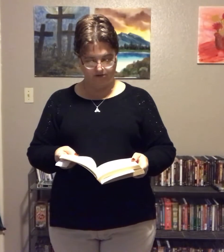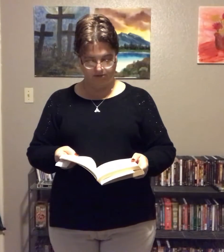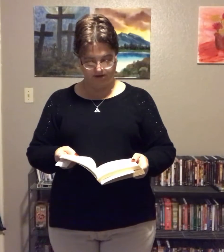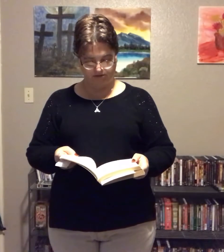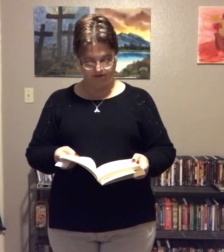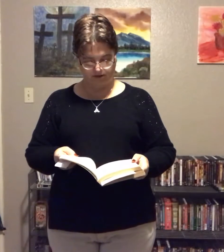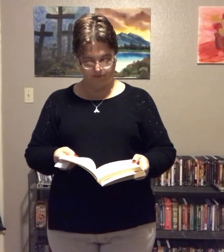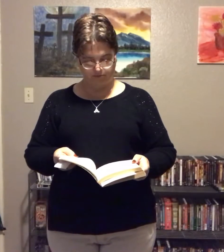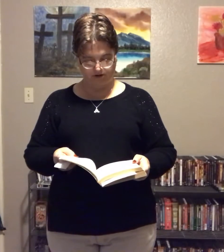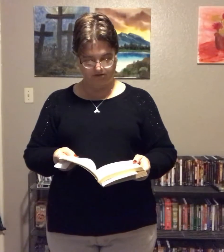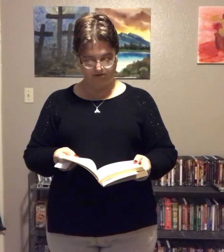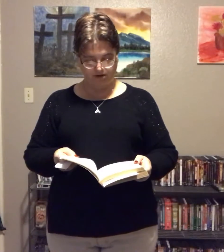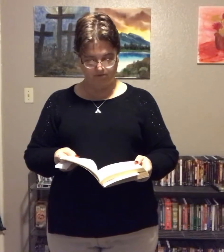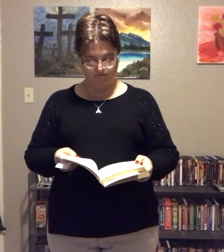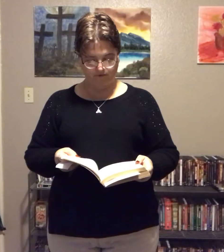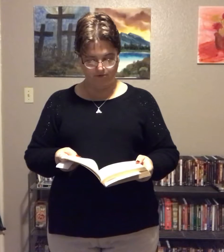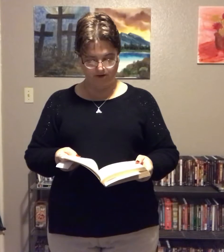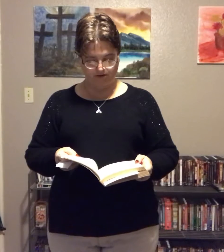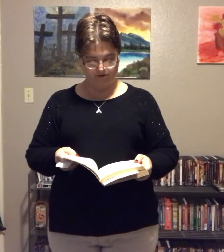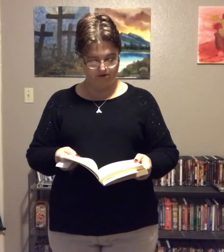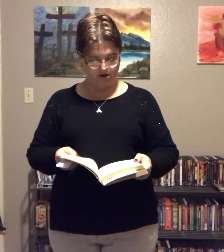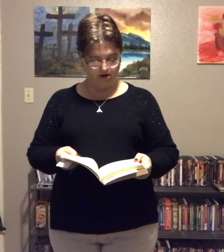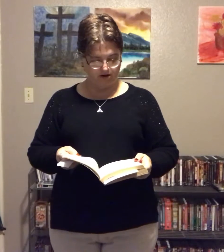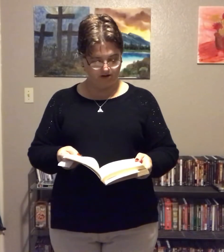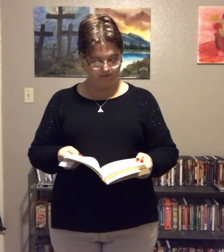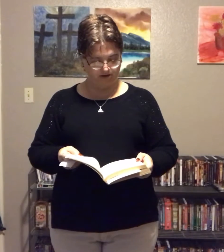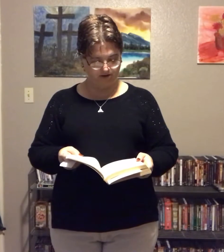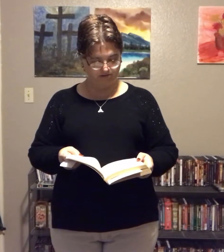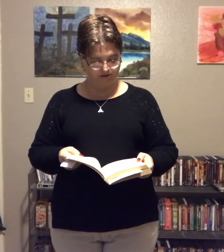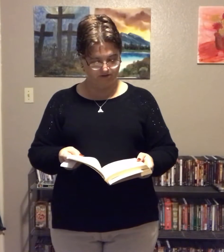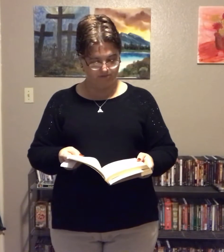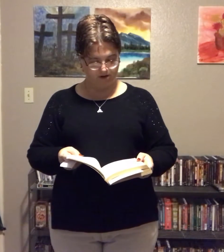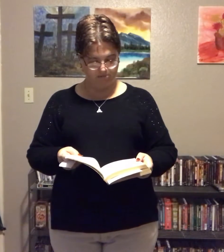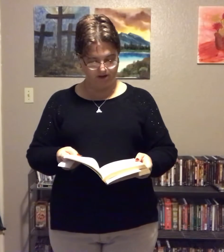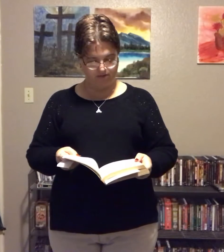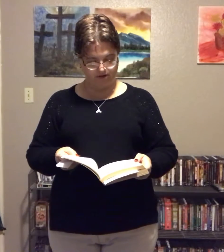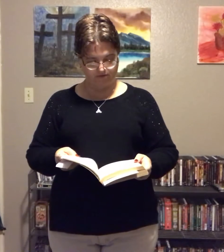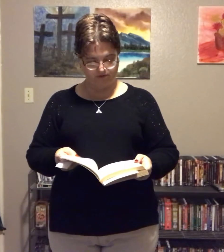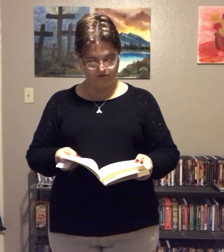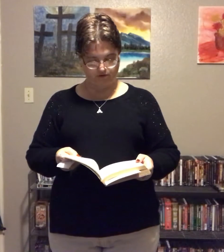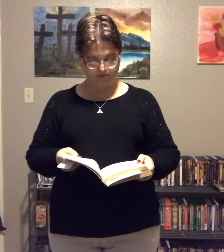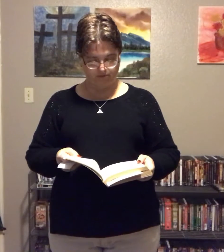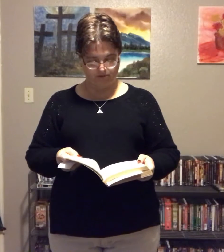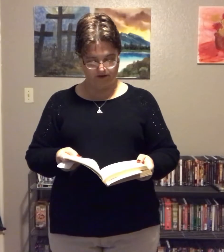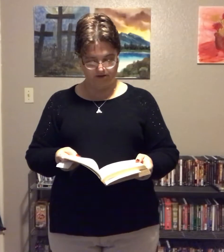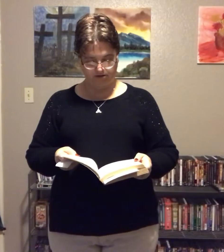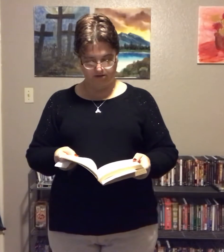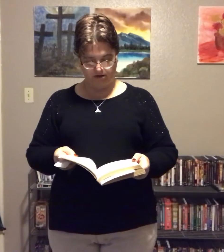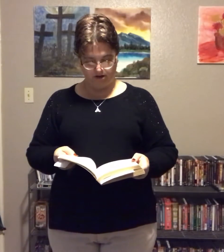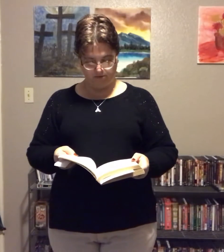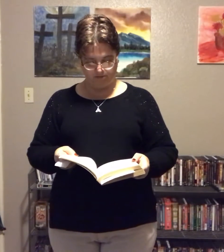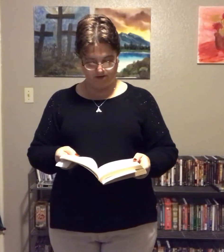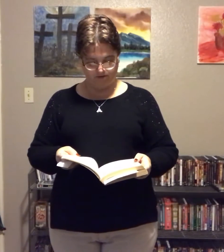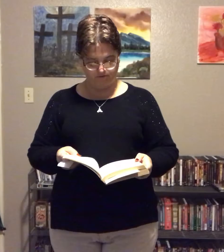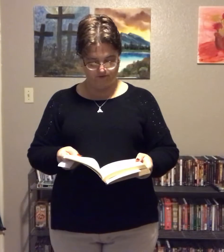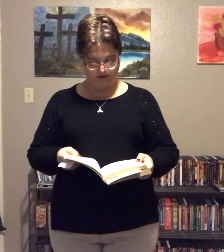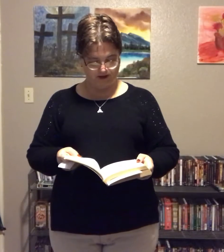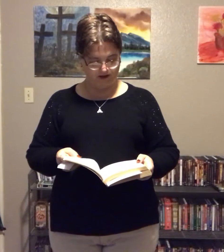because it helps me to sleep and feel better, not because it is my method of controlling my weight. My method for that